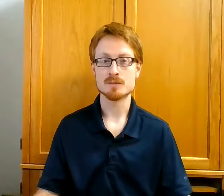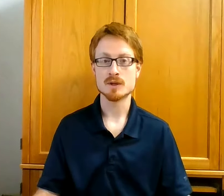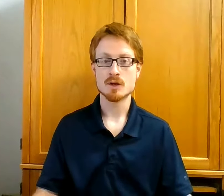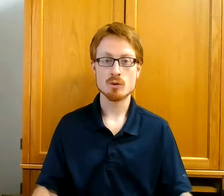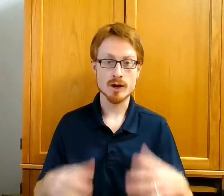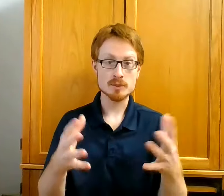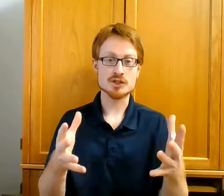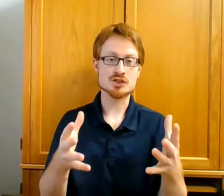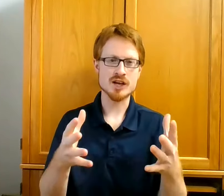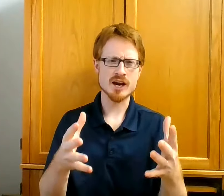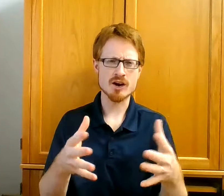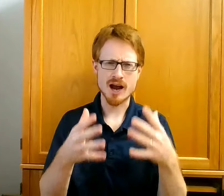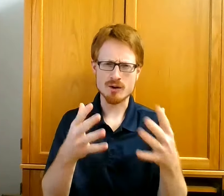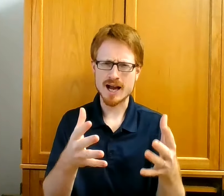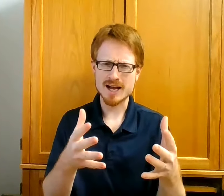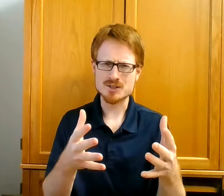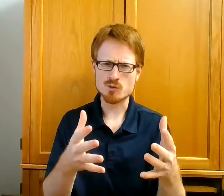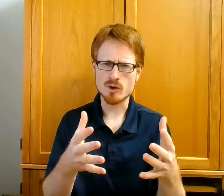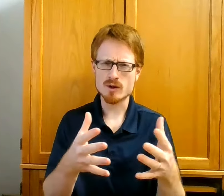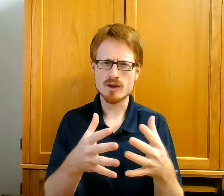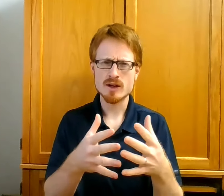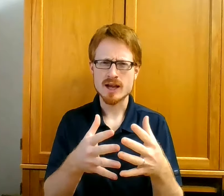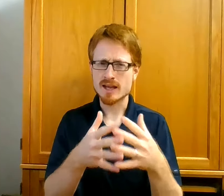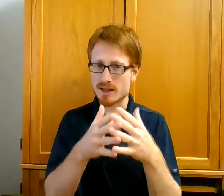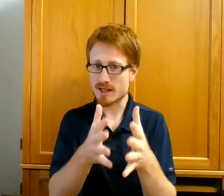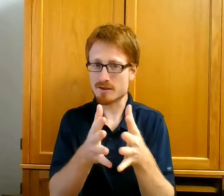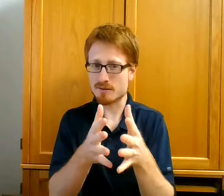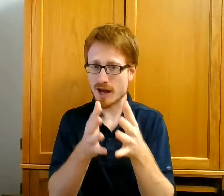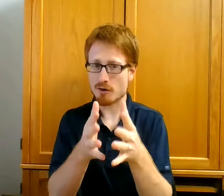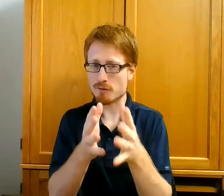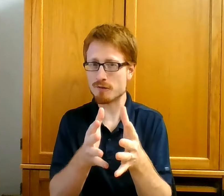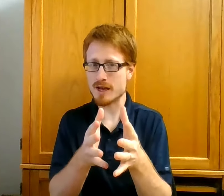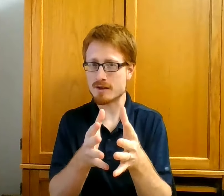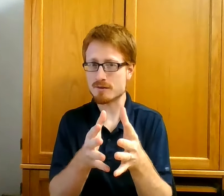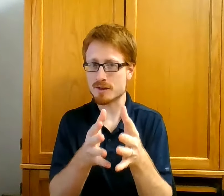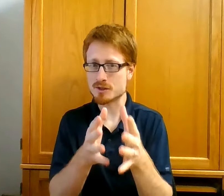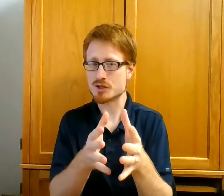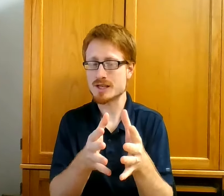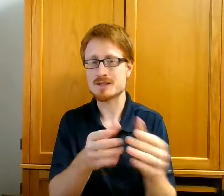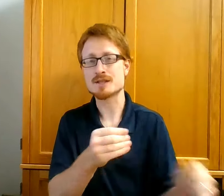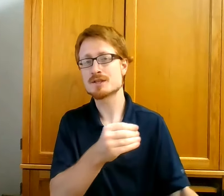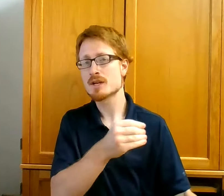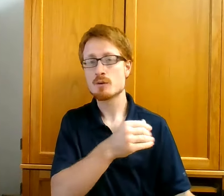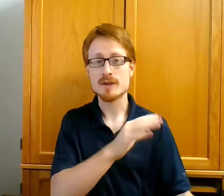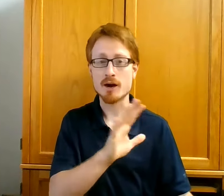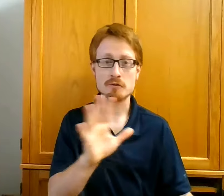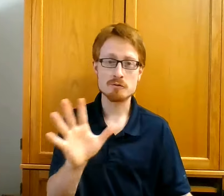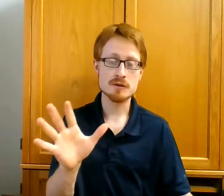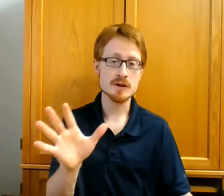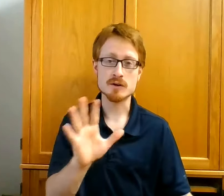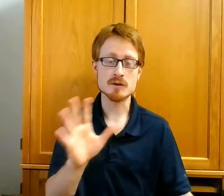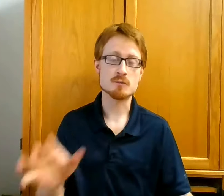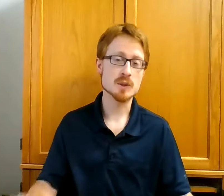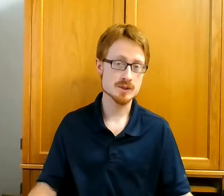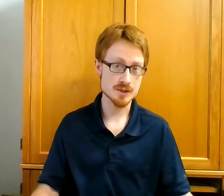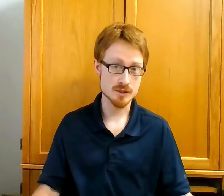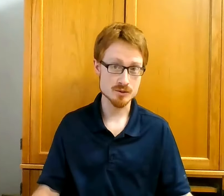We're able to share our God's Word and live our faith in Jesus without fear of persecution.